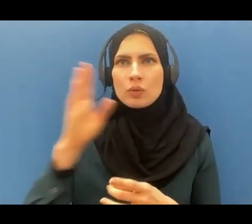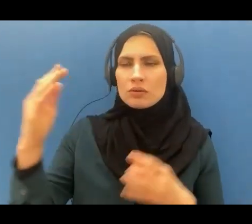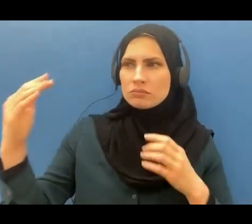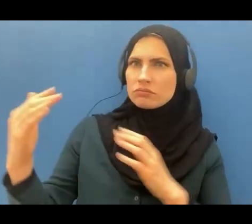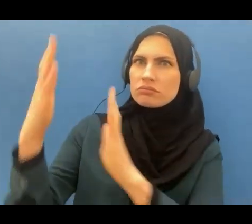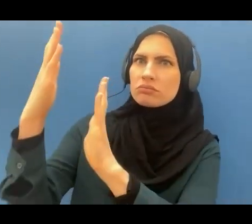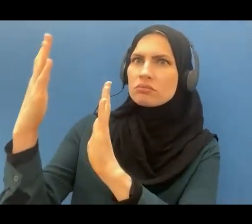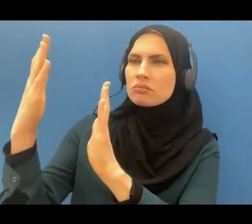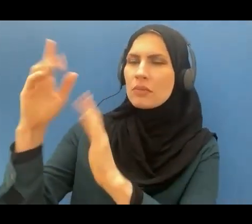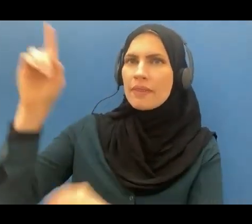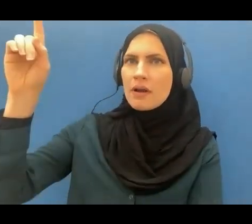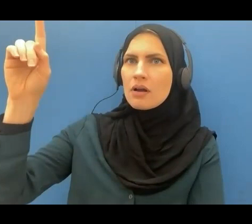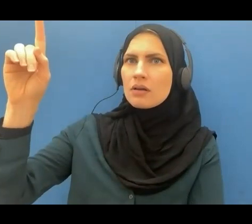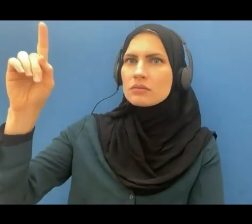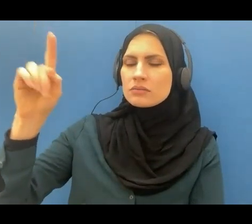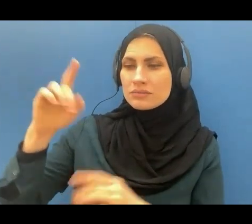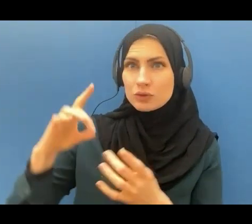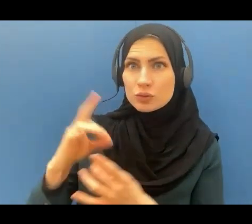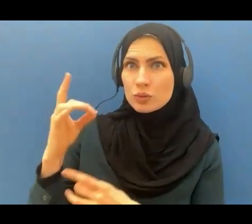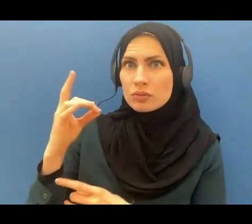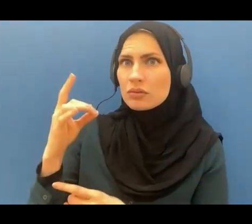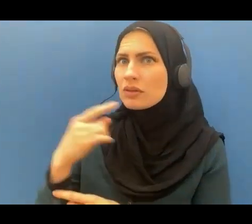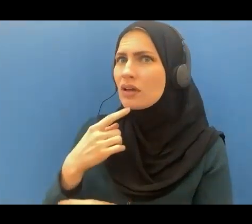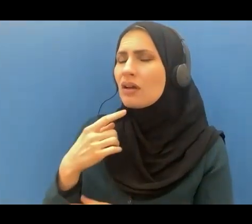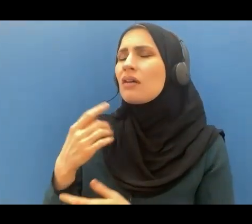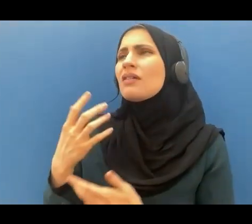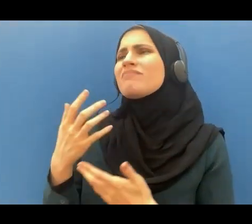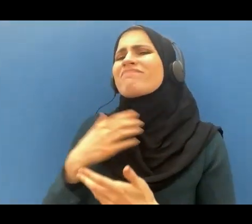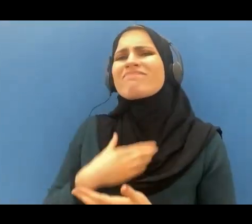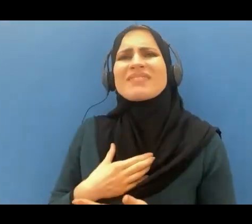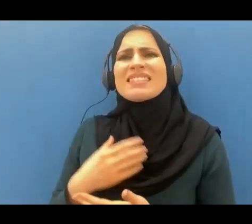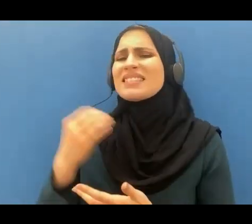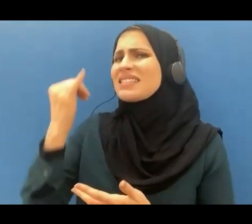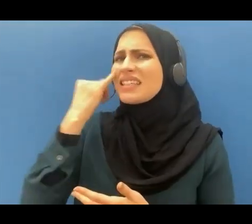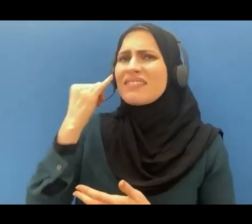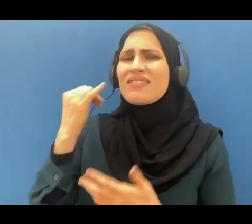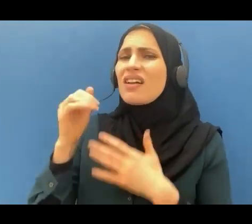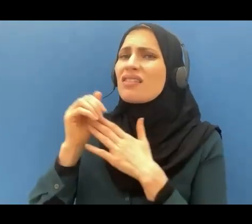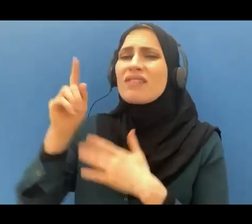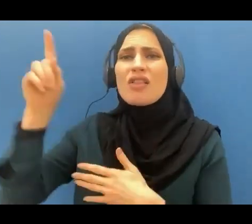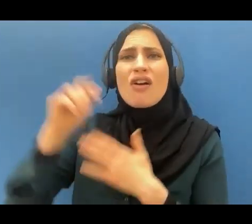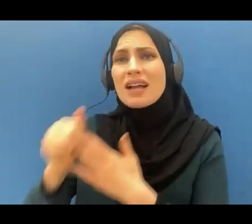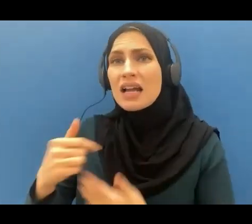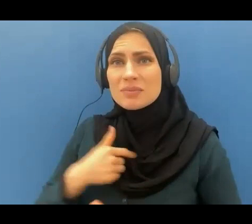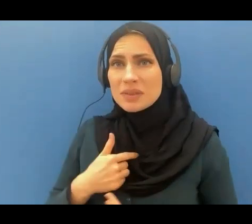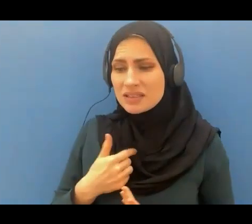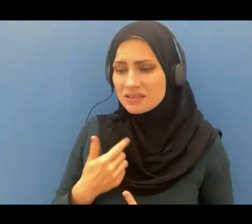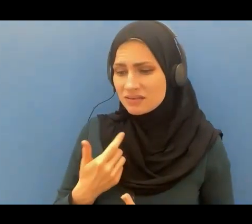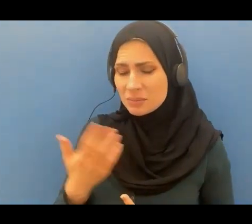say if only Allah had guided me I should indeed have been